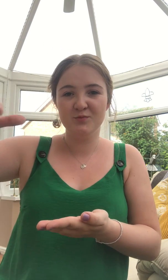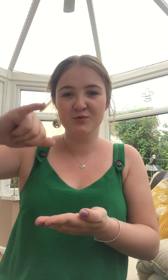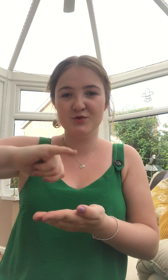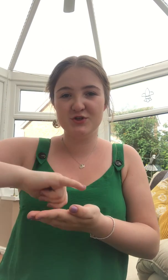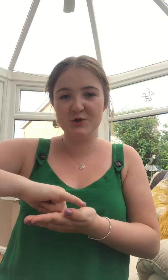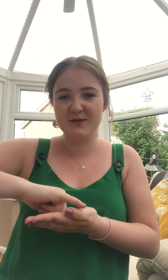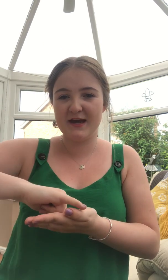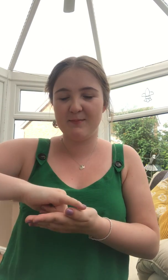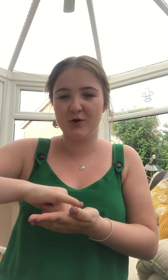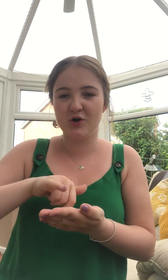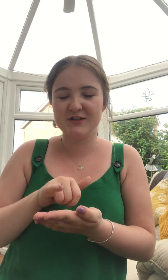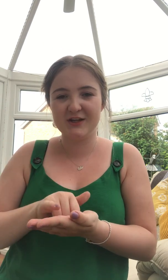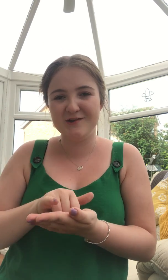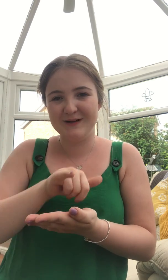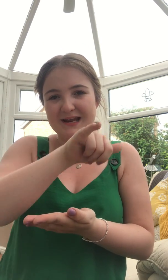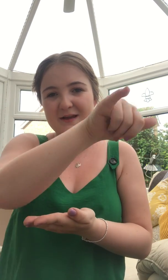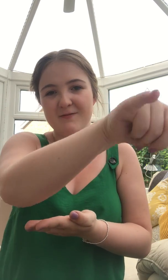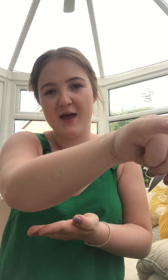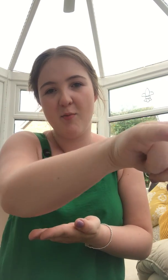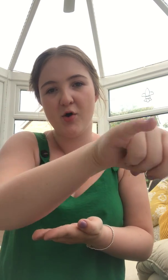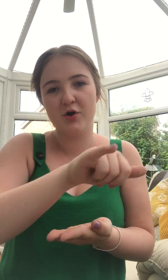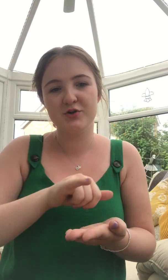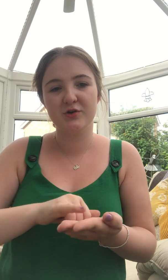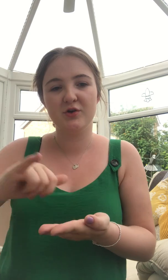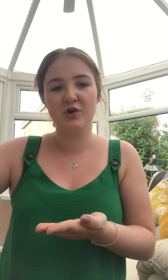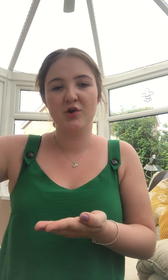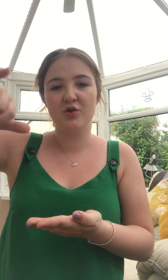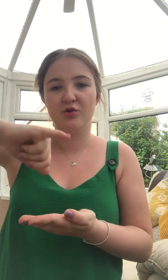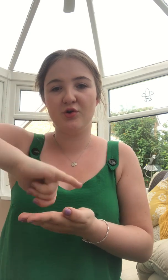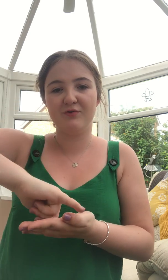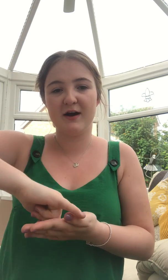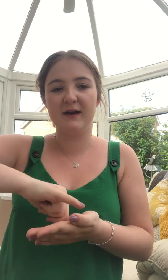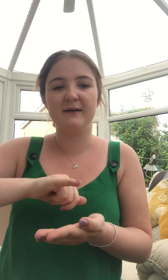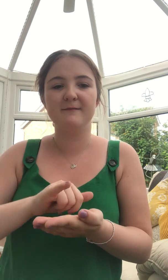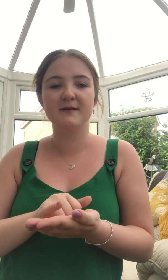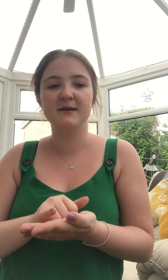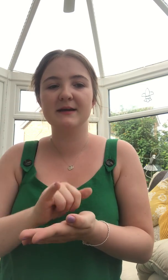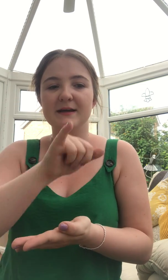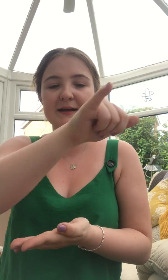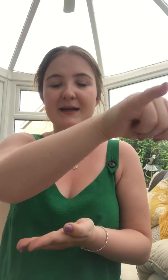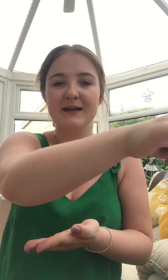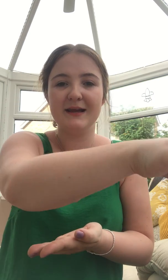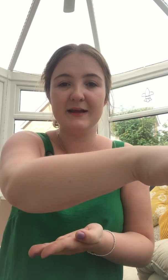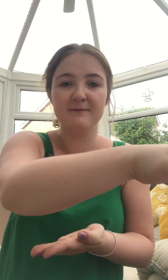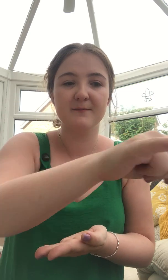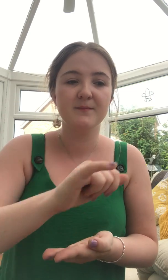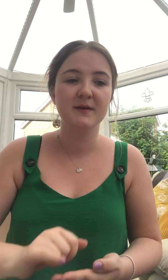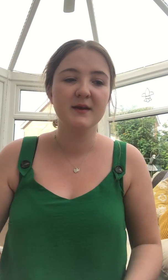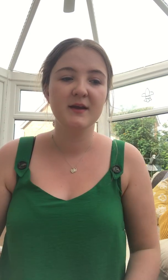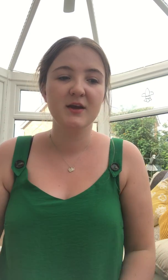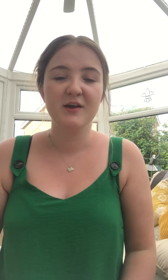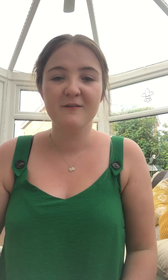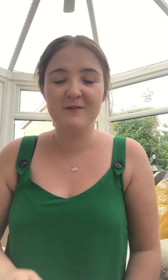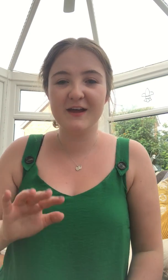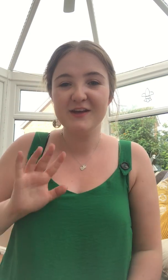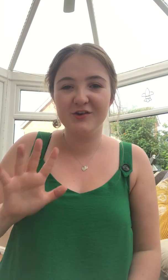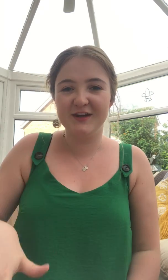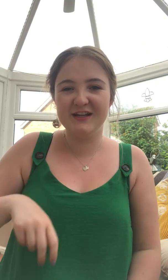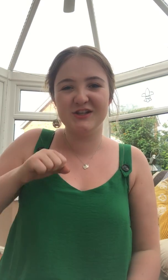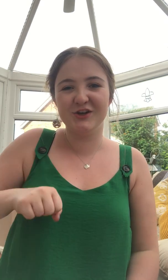to the airport and you leave the airport arrive and leave for that you're going to need your